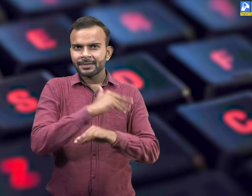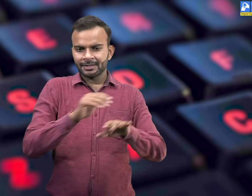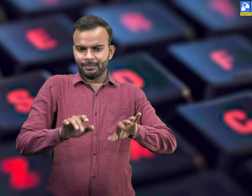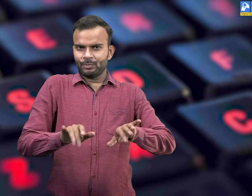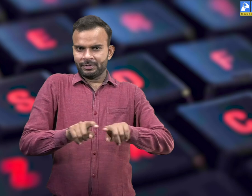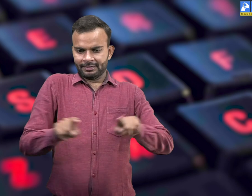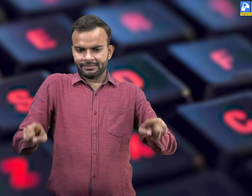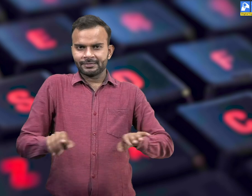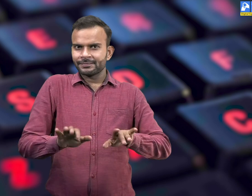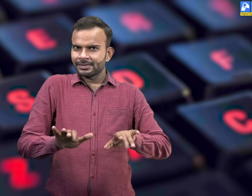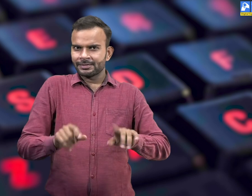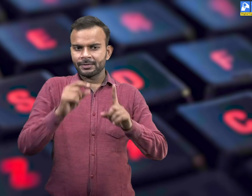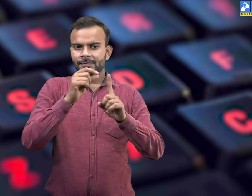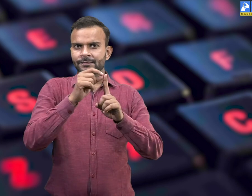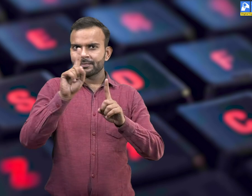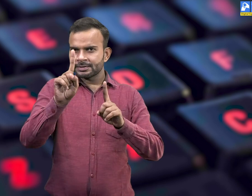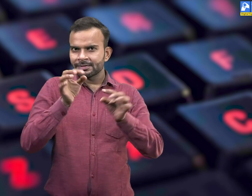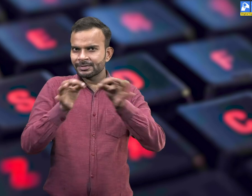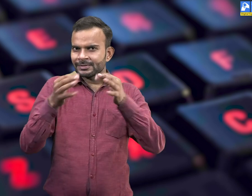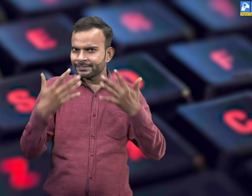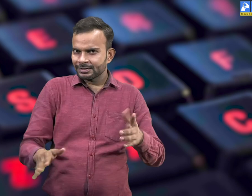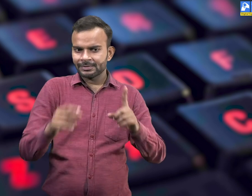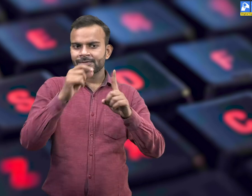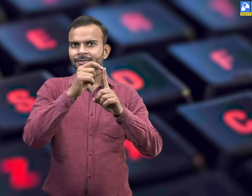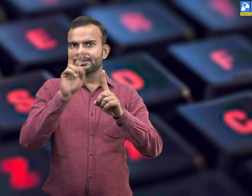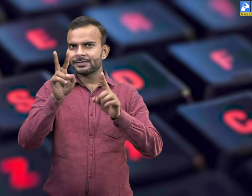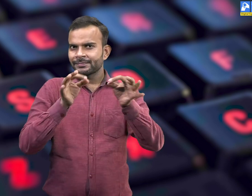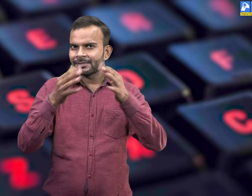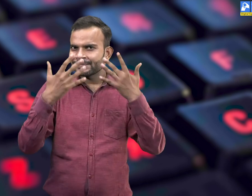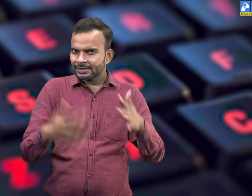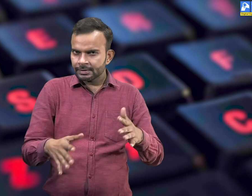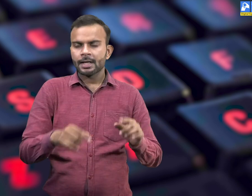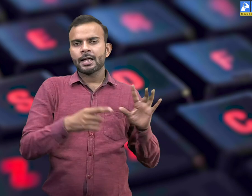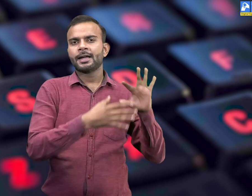This is the part 3 of computer video. Let's begin today's session.